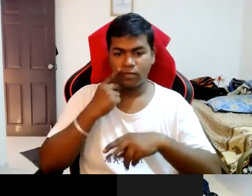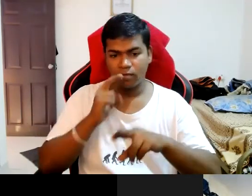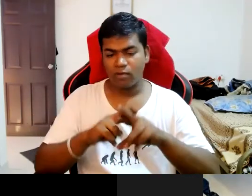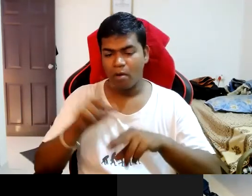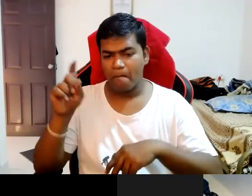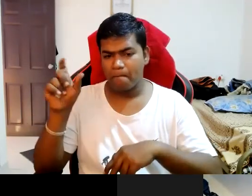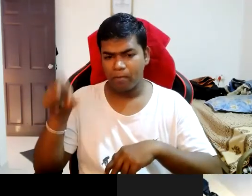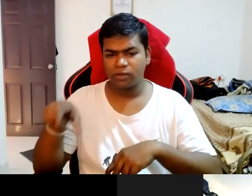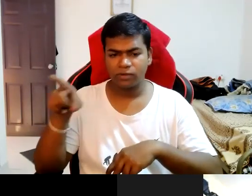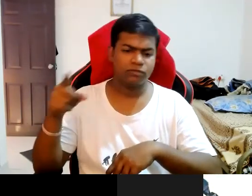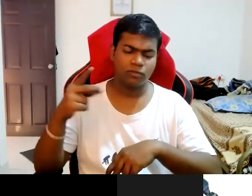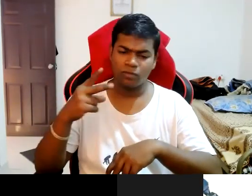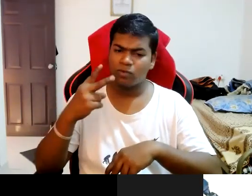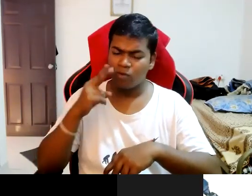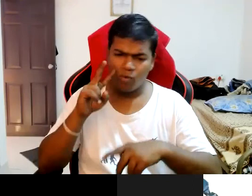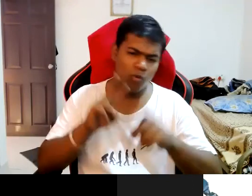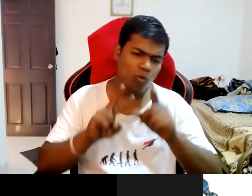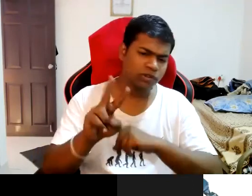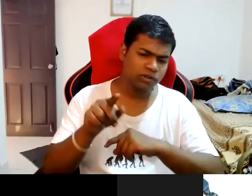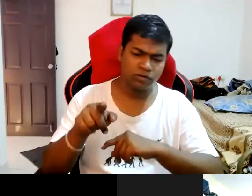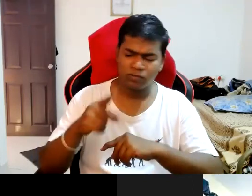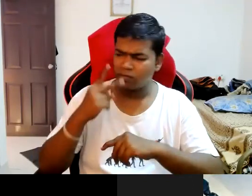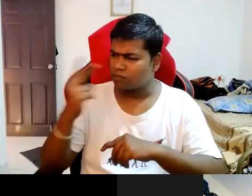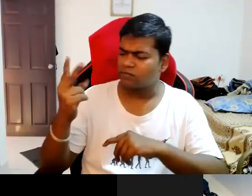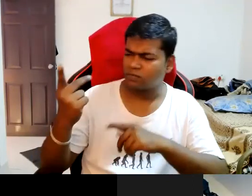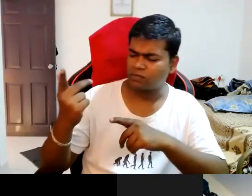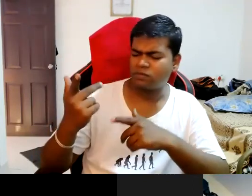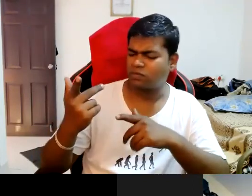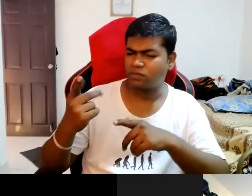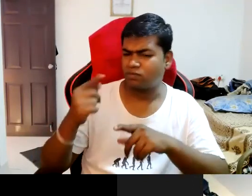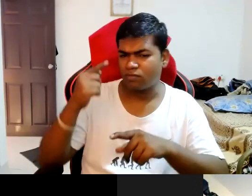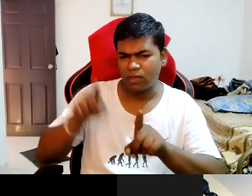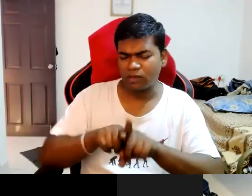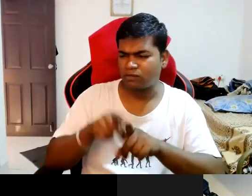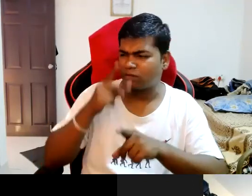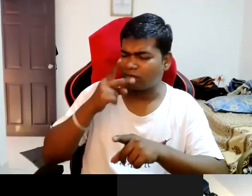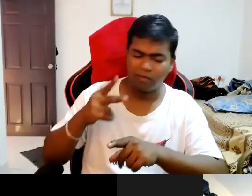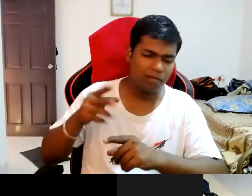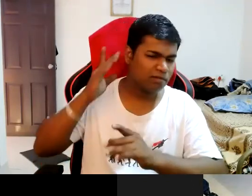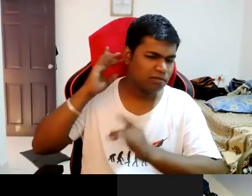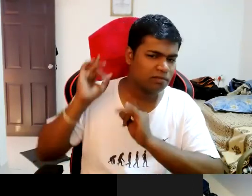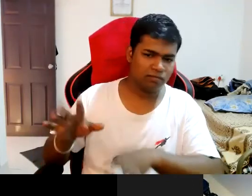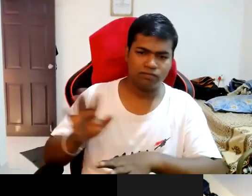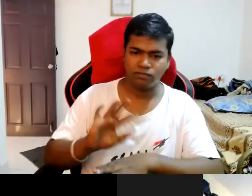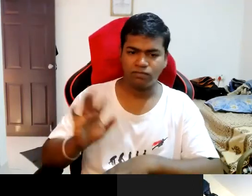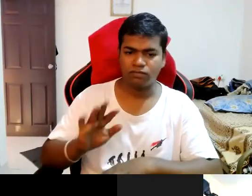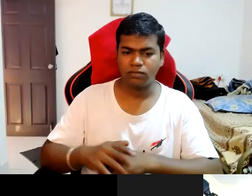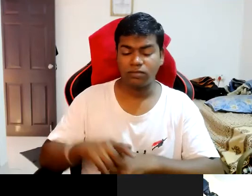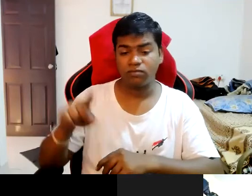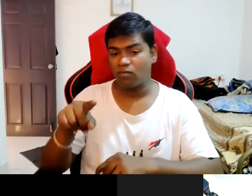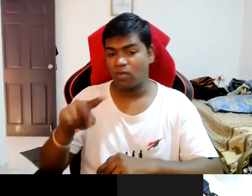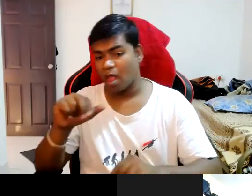person is rejecting you you don't need to fed up you should not speak in one thing you can look any other